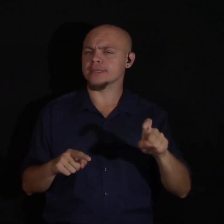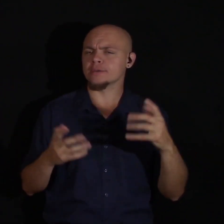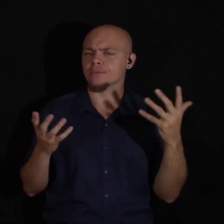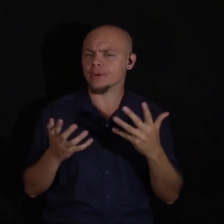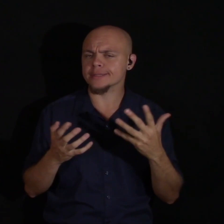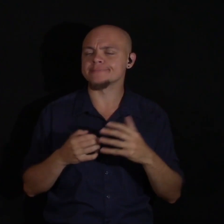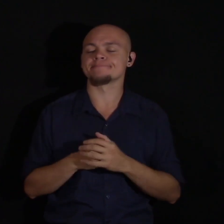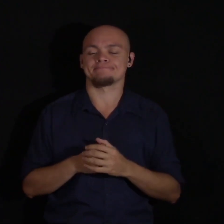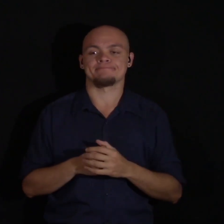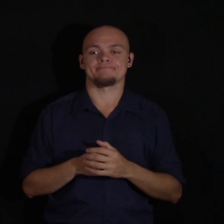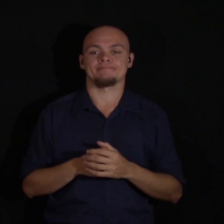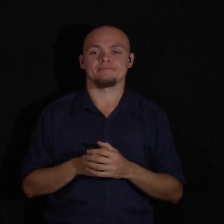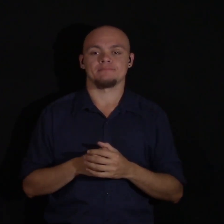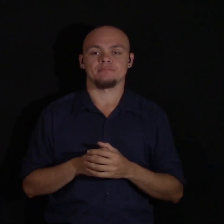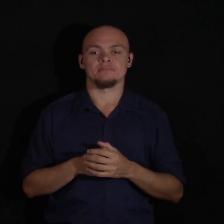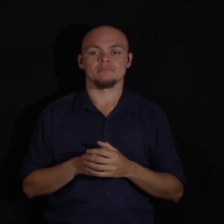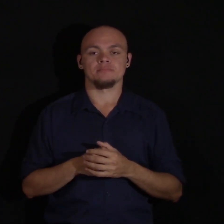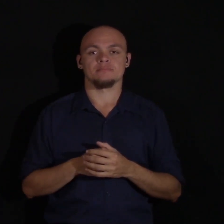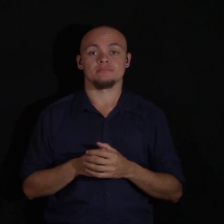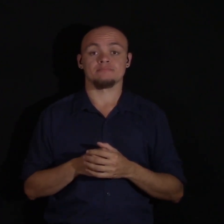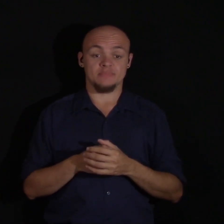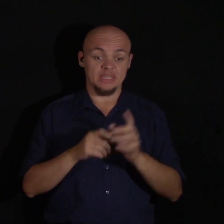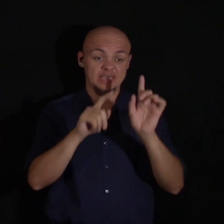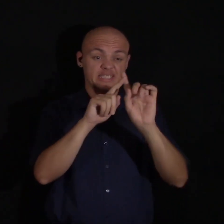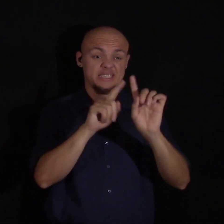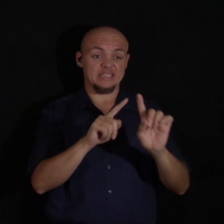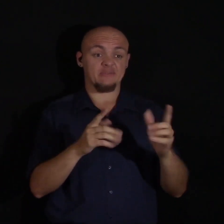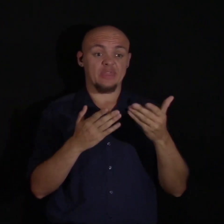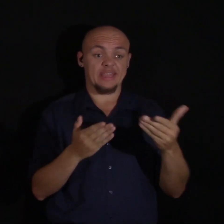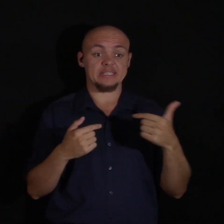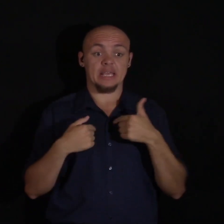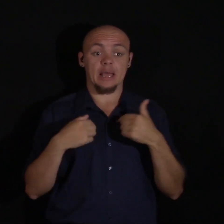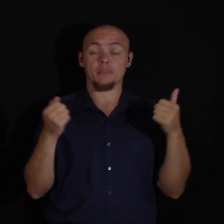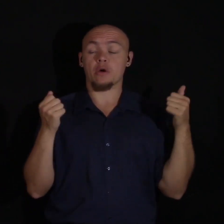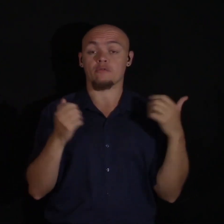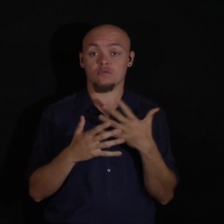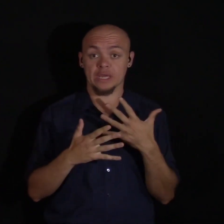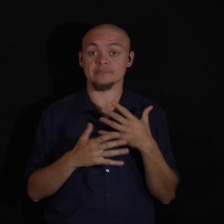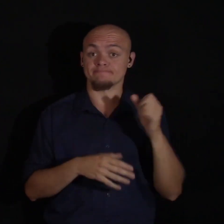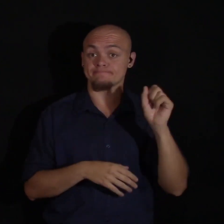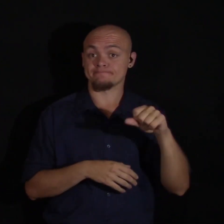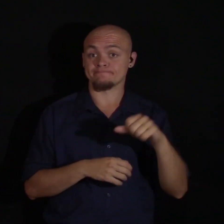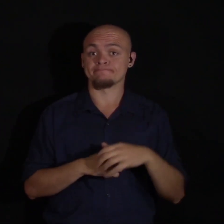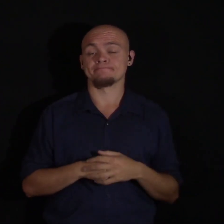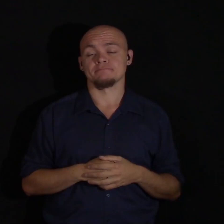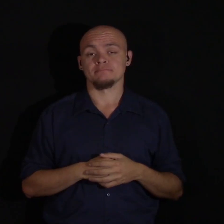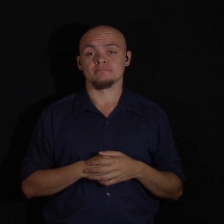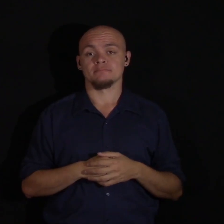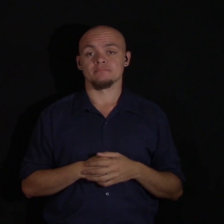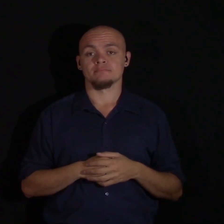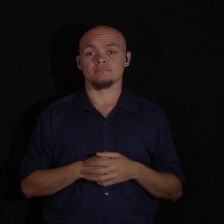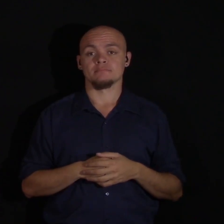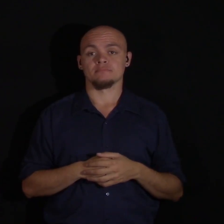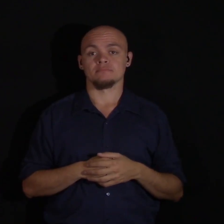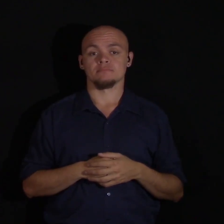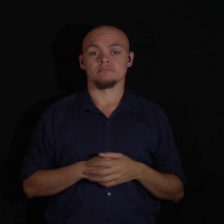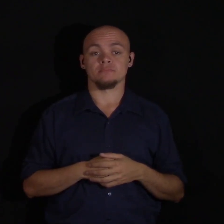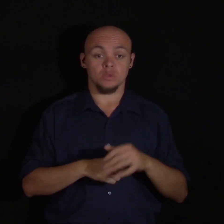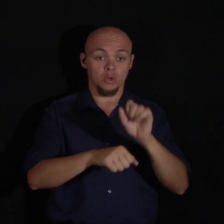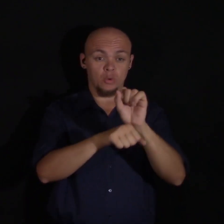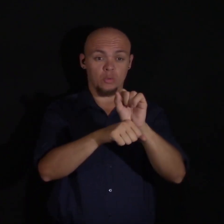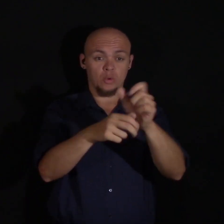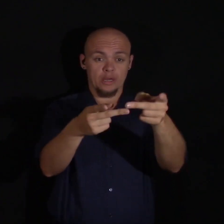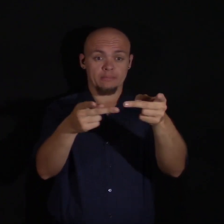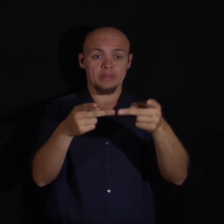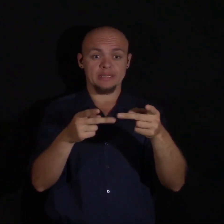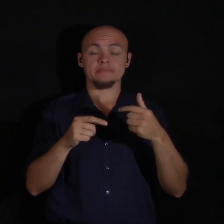I am afraid of a lot of things. I am afraid of going to a workplace and